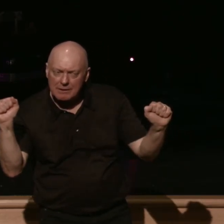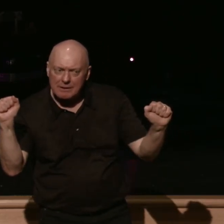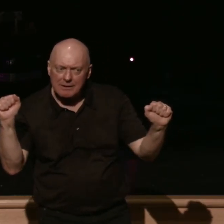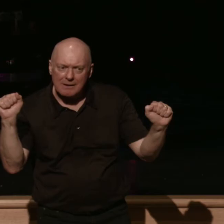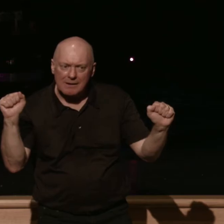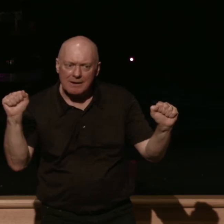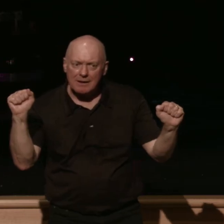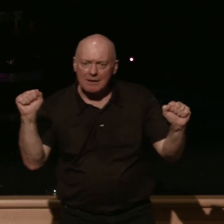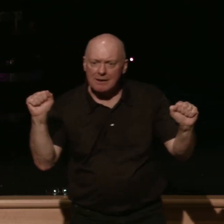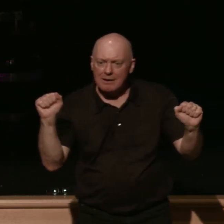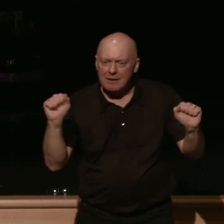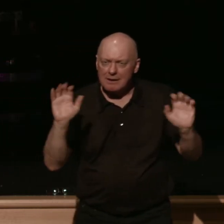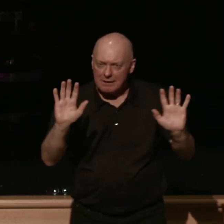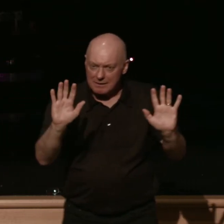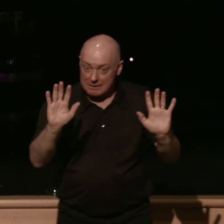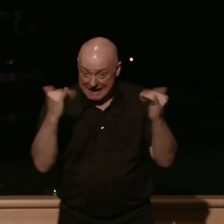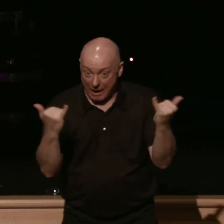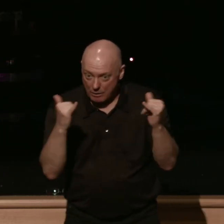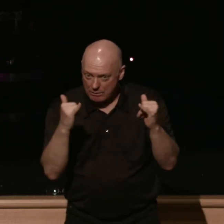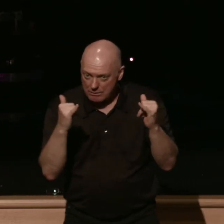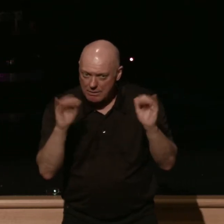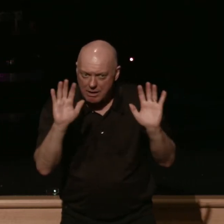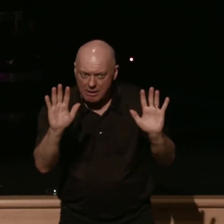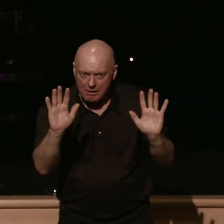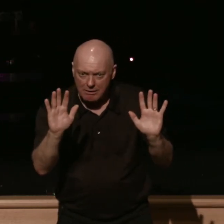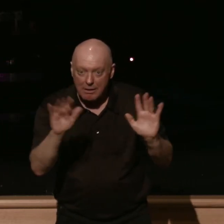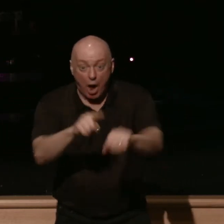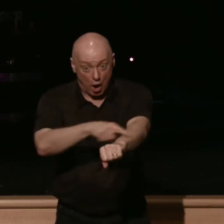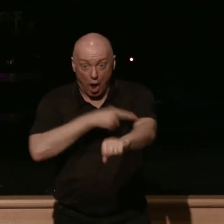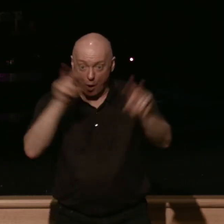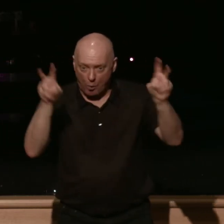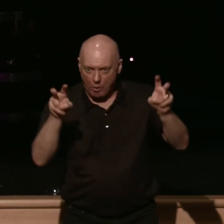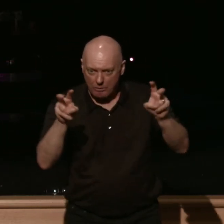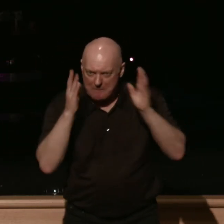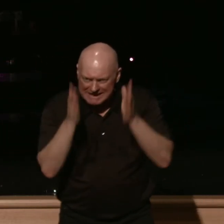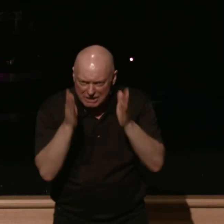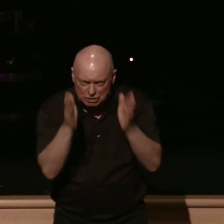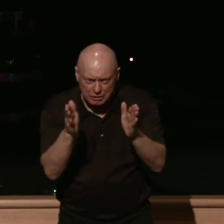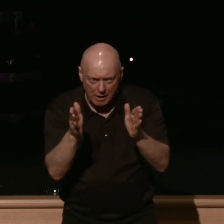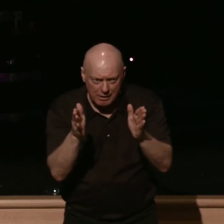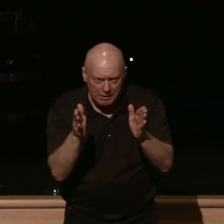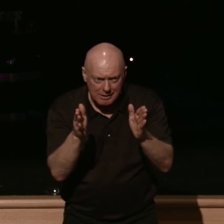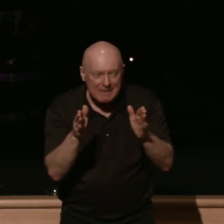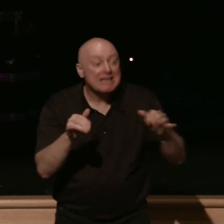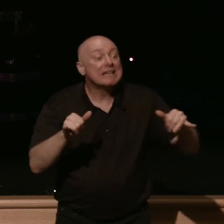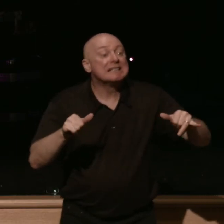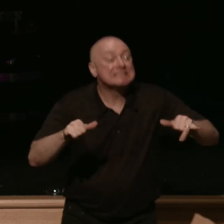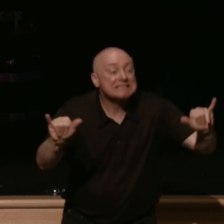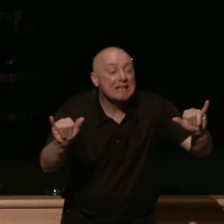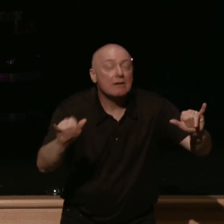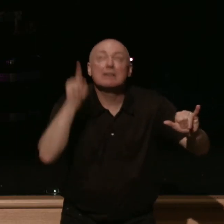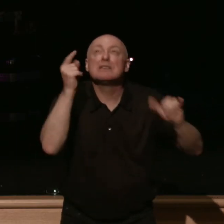watch the last one it's a long quote watch the last quote still he seeks the fellowship of his people